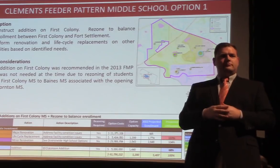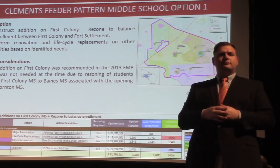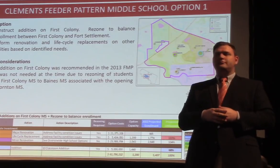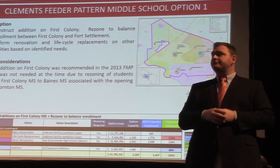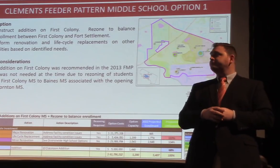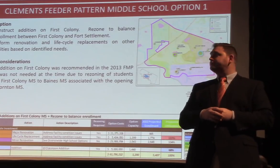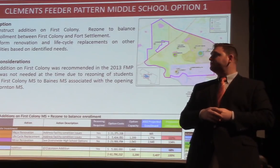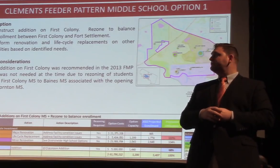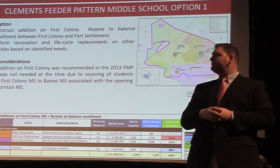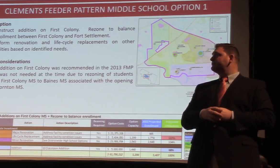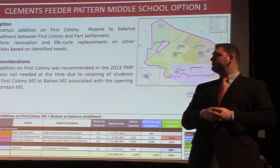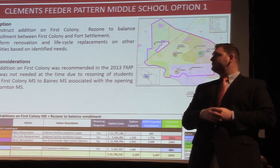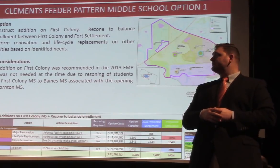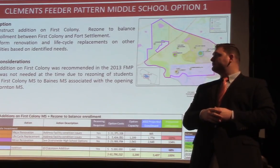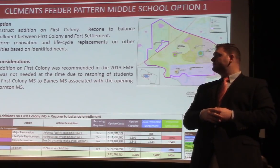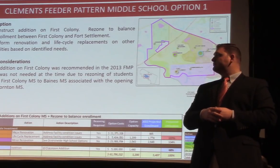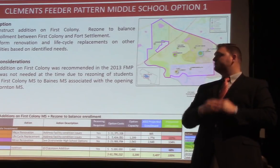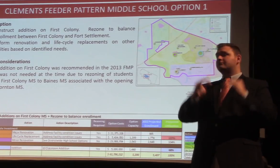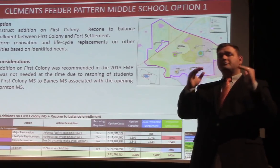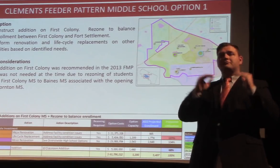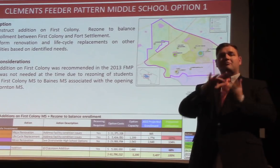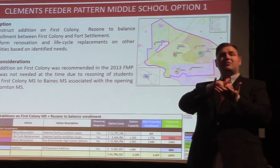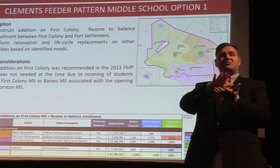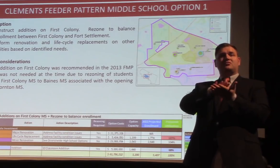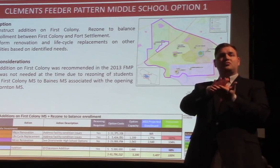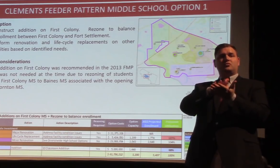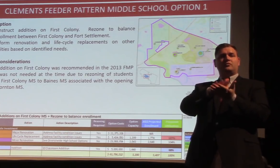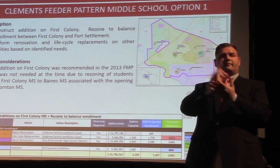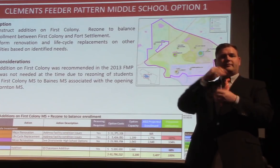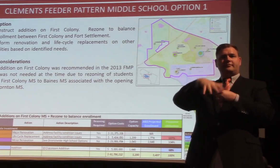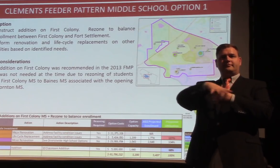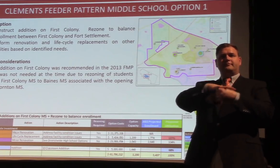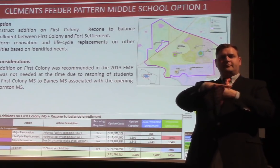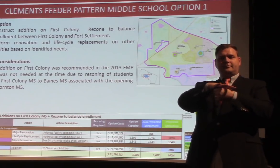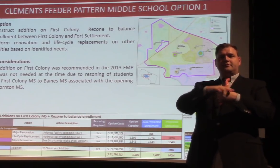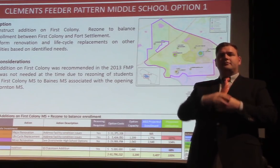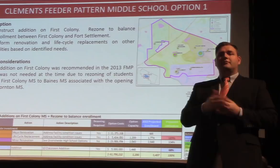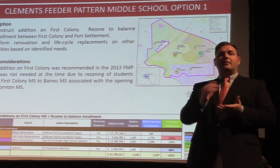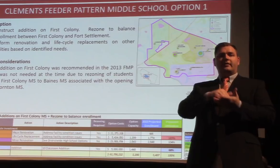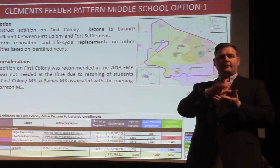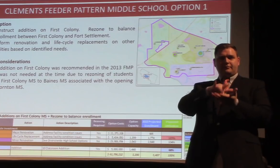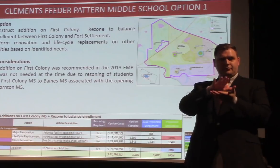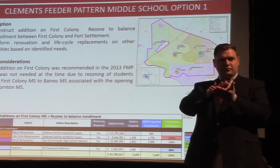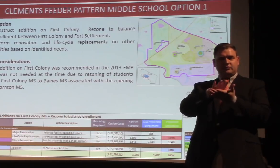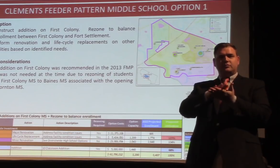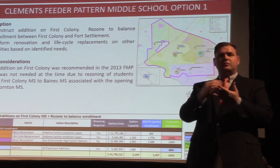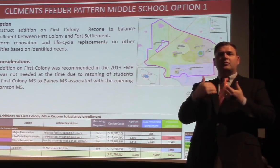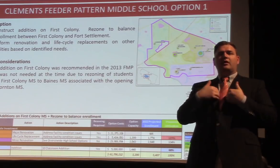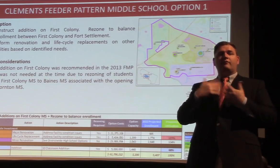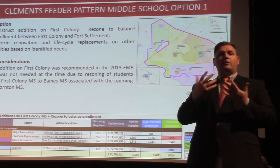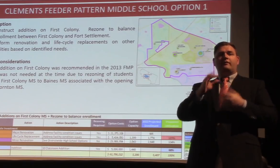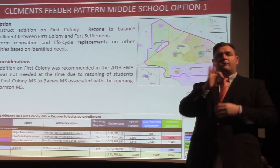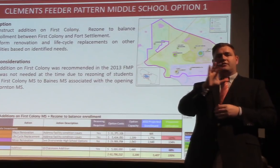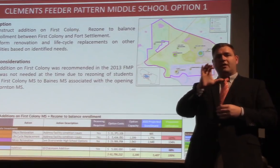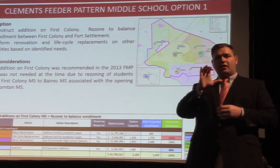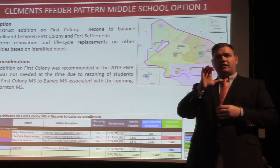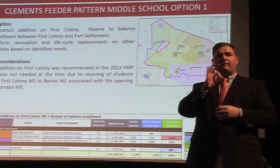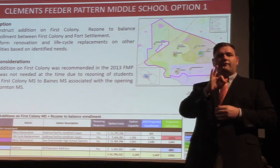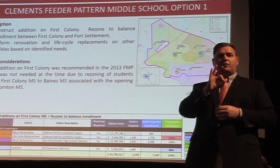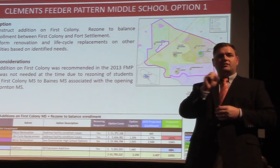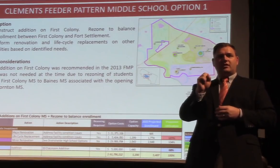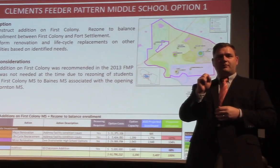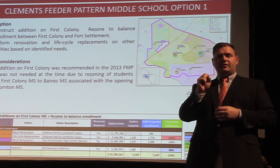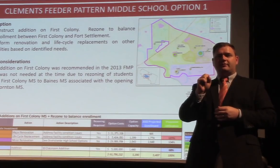Moving on to the middle school options in this area, again, the middle schools that we have are First Colony and Fort Settlement.